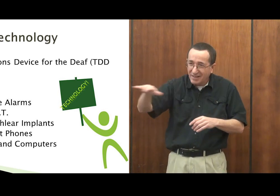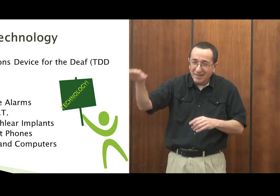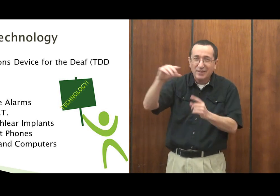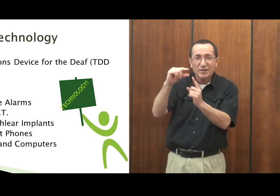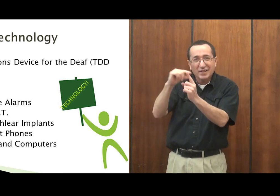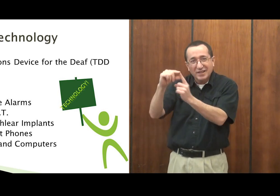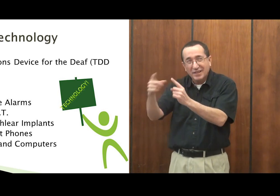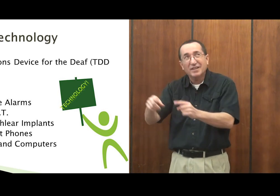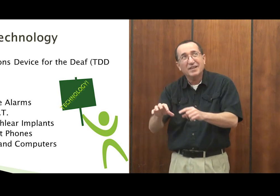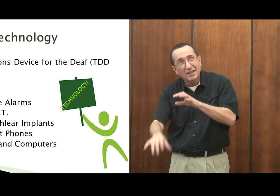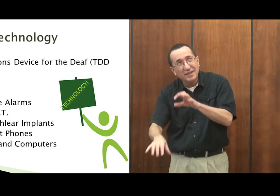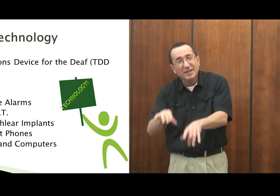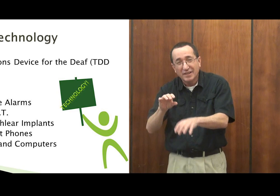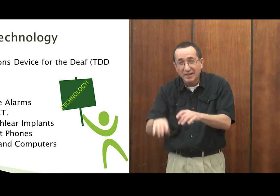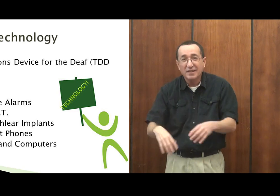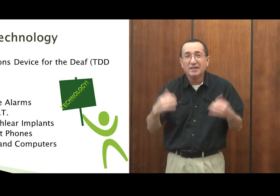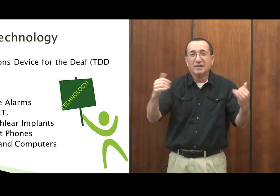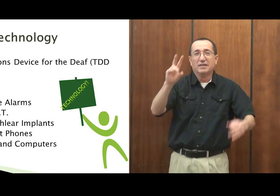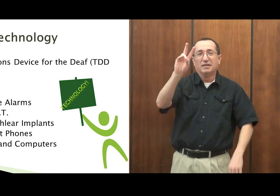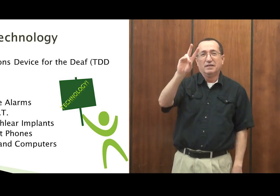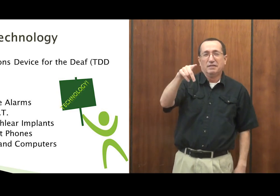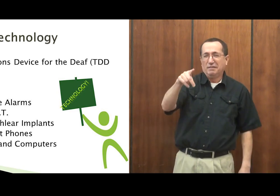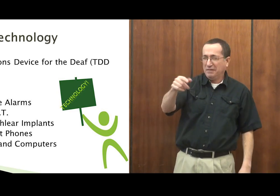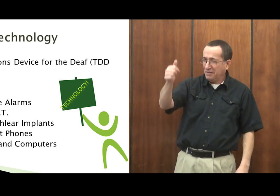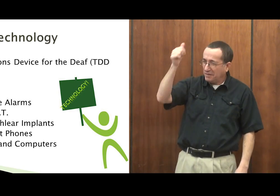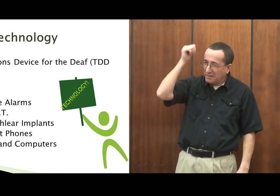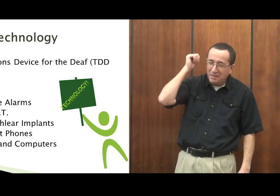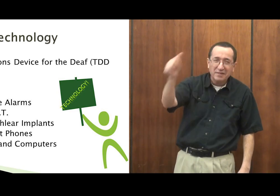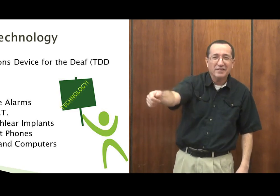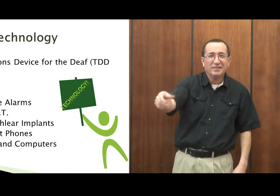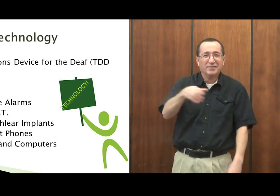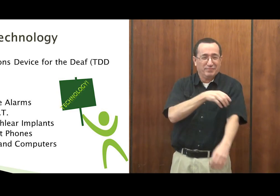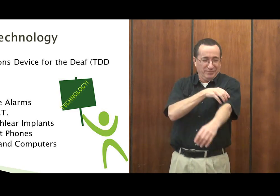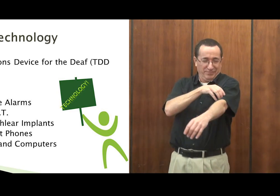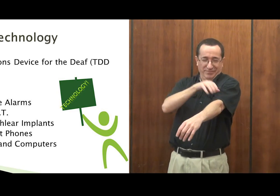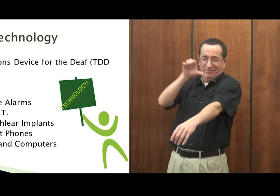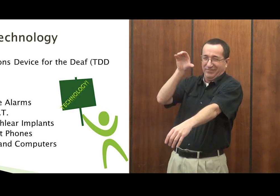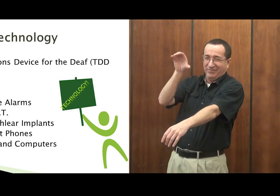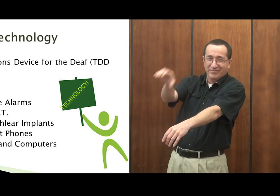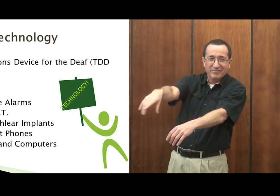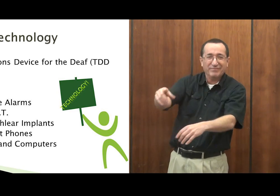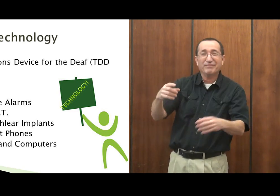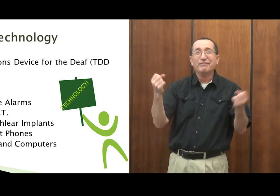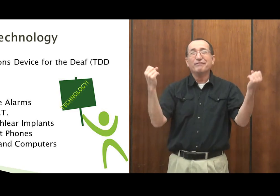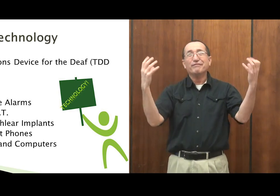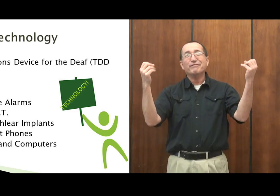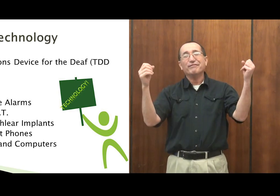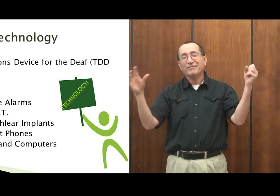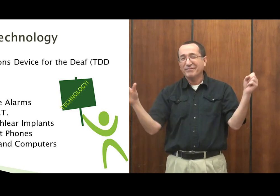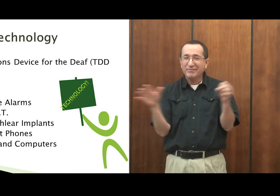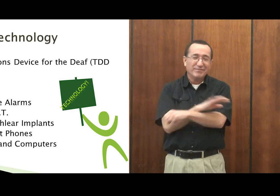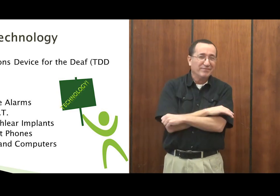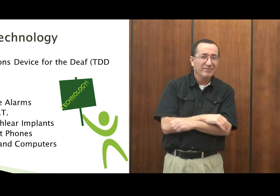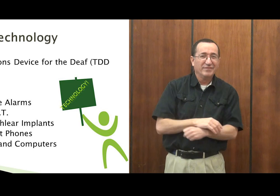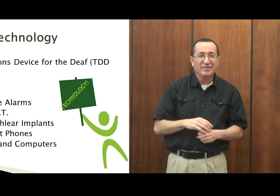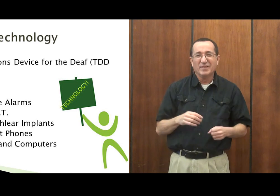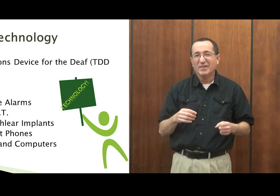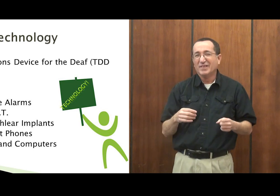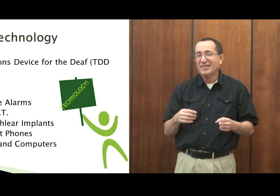and say, P-E-P-E-R-O, all that. And stuff like that. And now we can use our first language with sign language. We